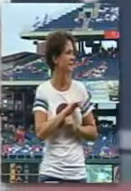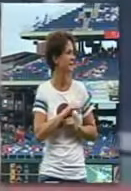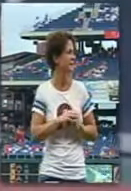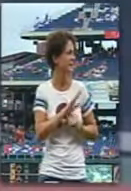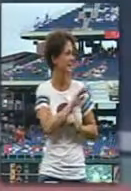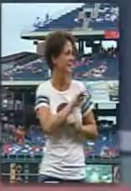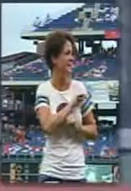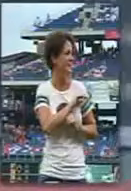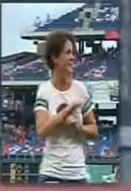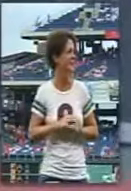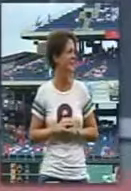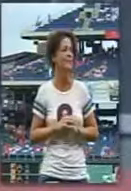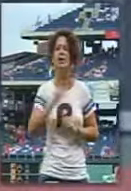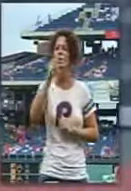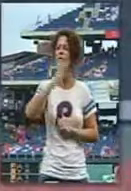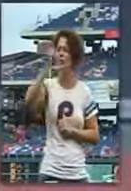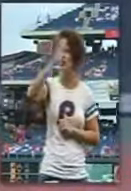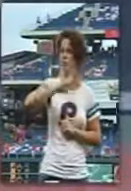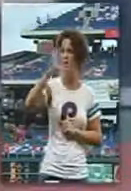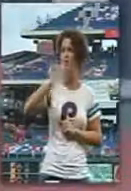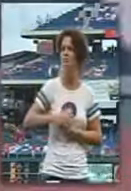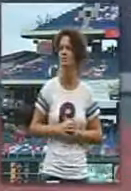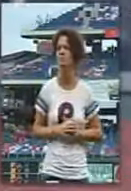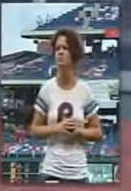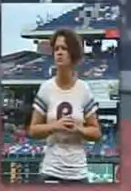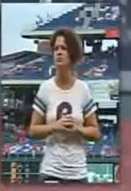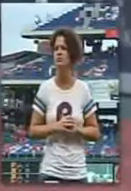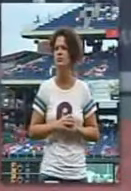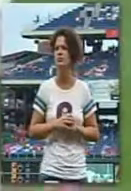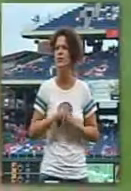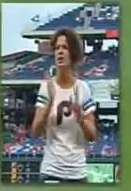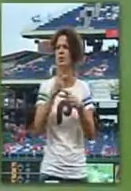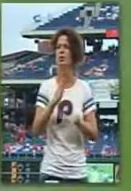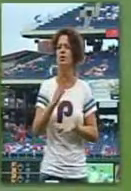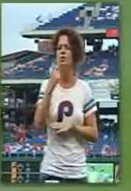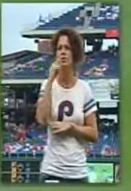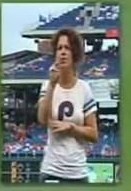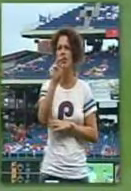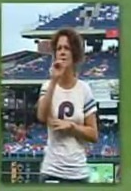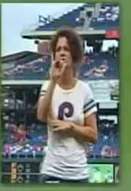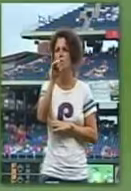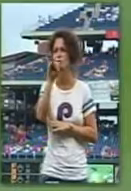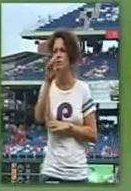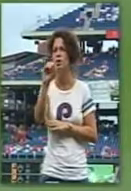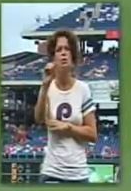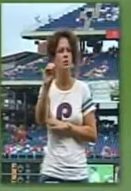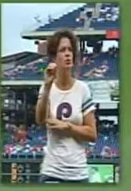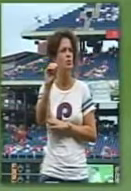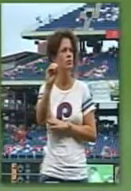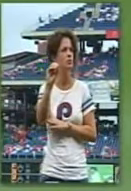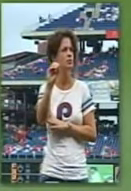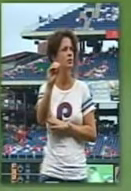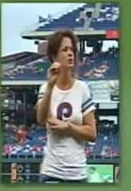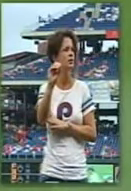Ladies and gentlemen, producer David Risotto has produced a film, Dummy